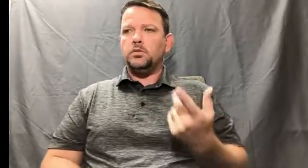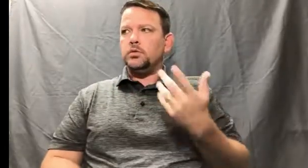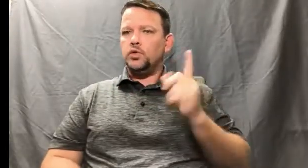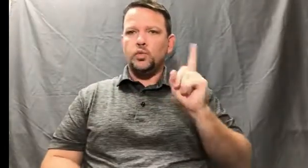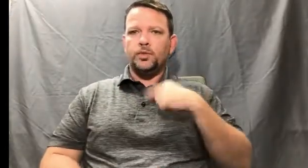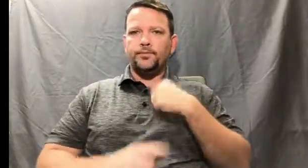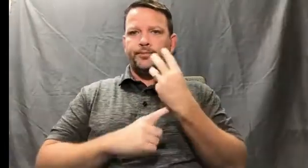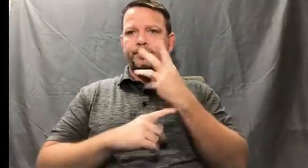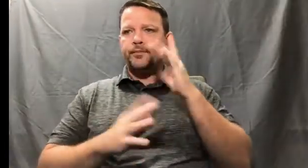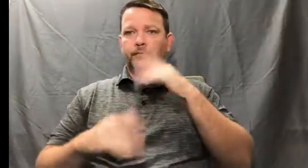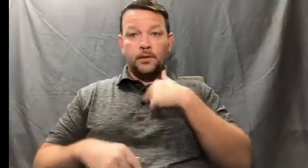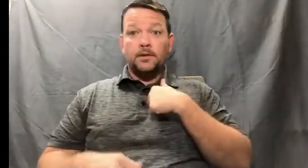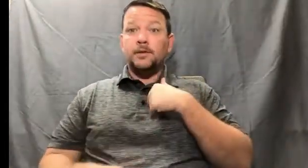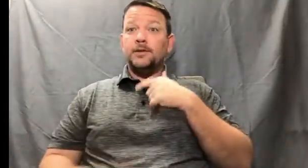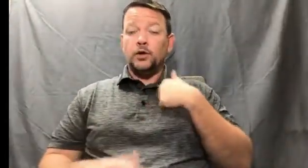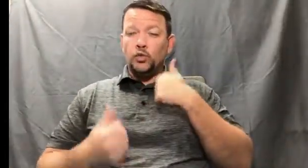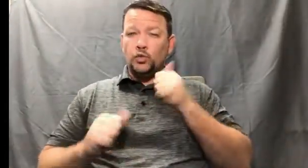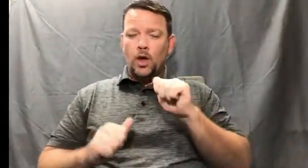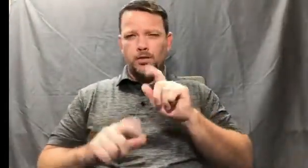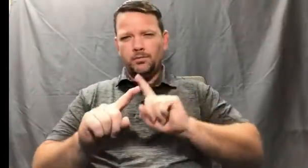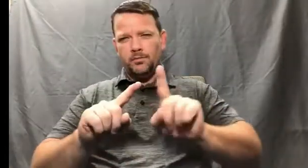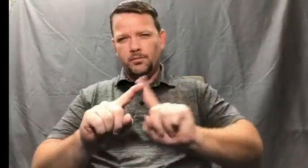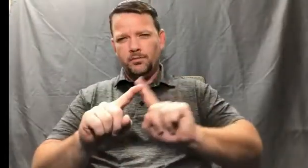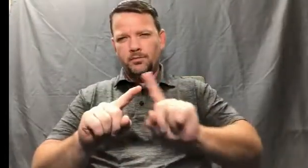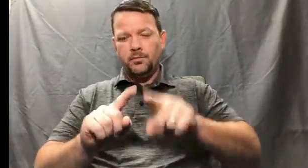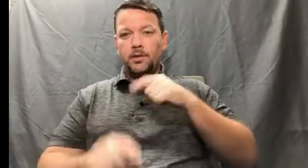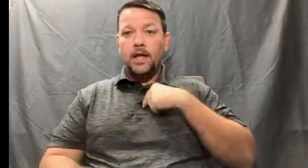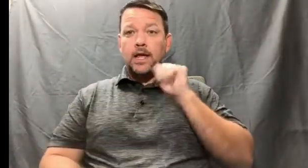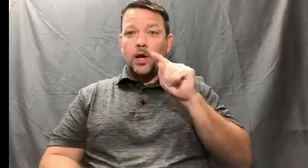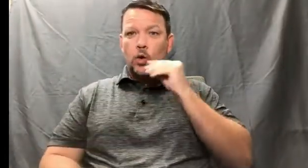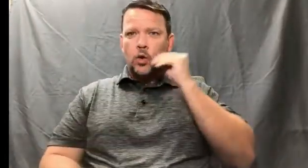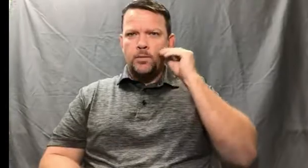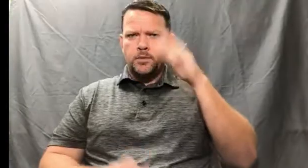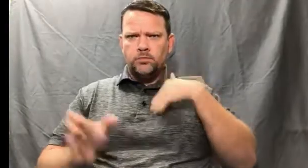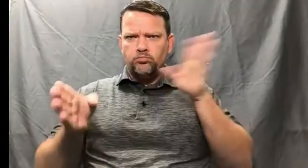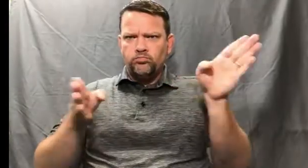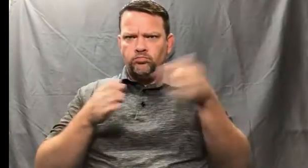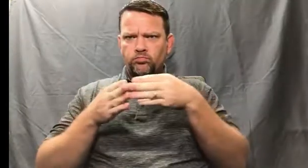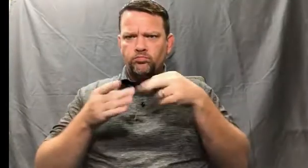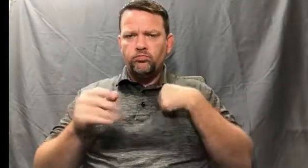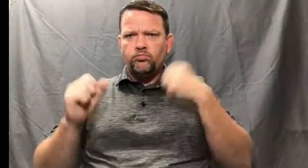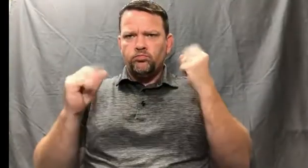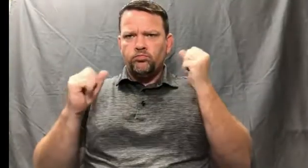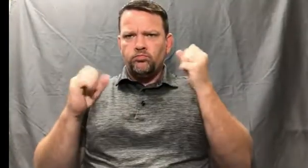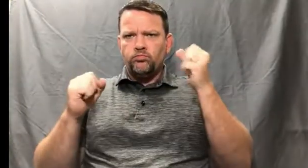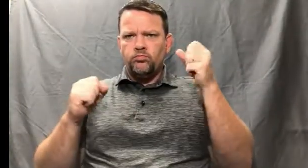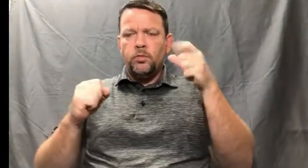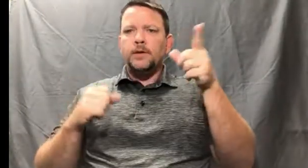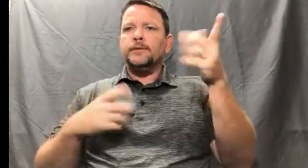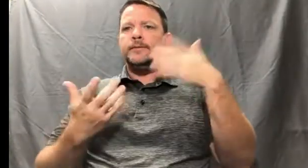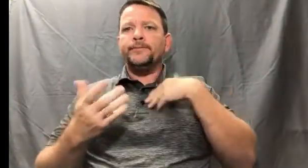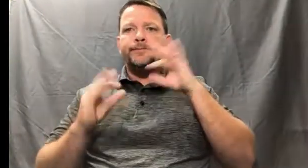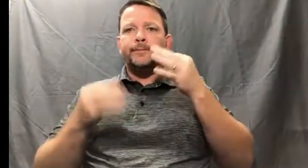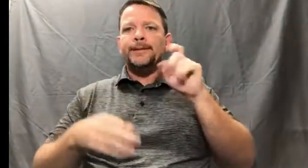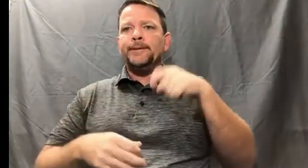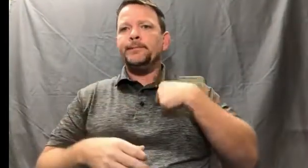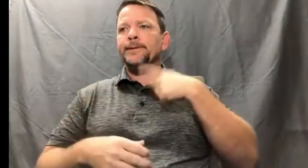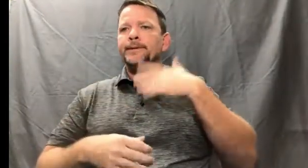and video myself. So I try to find different areas. At home I close the door.